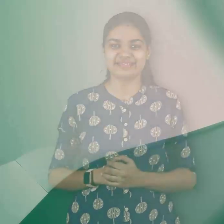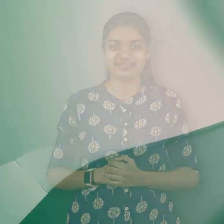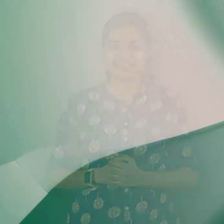good the Amen.